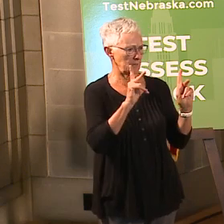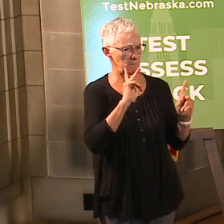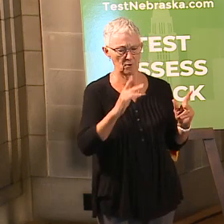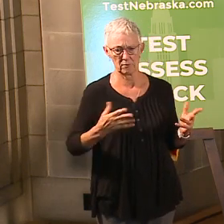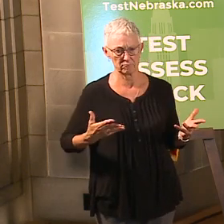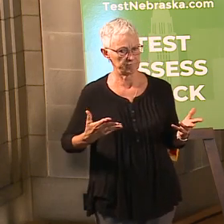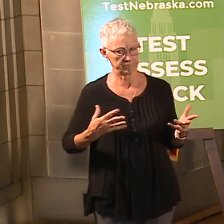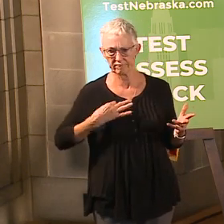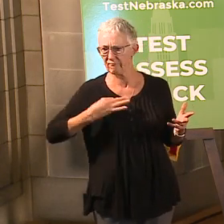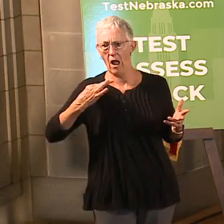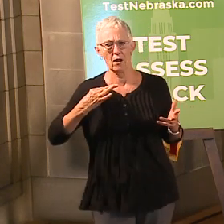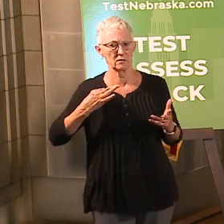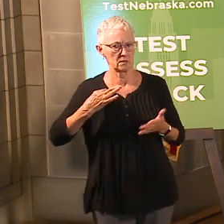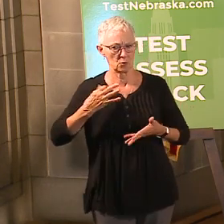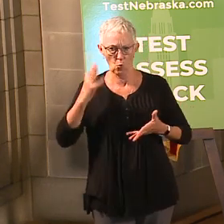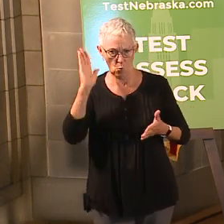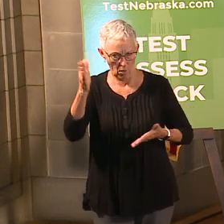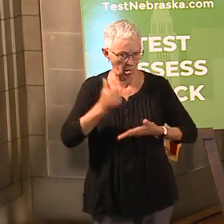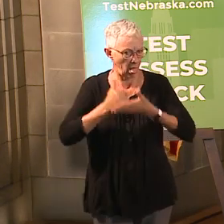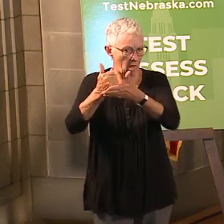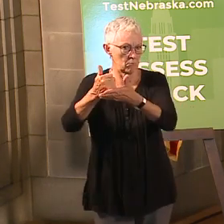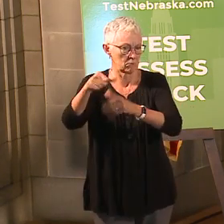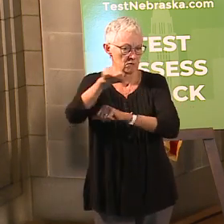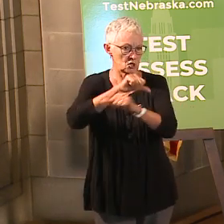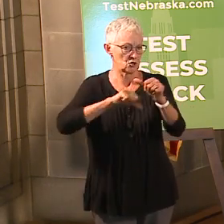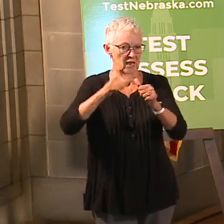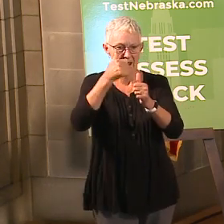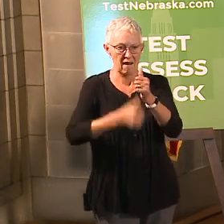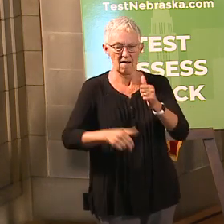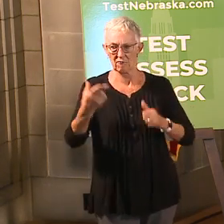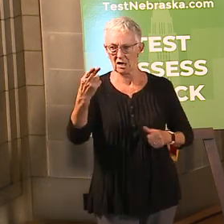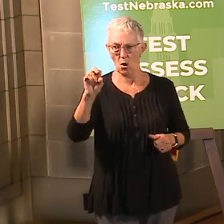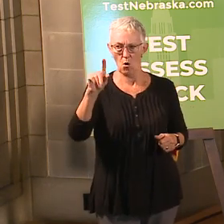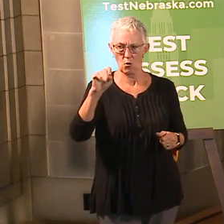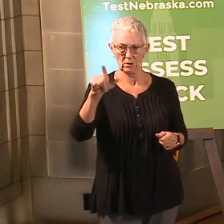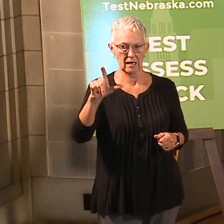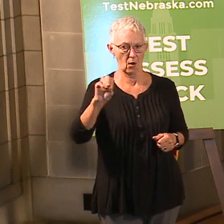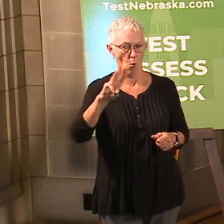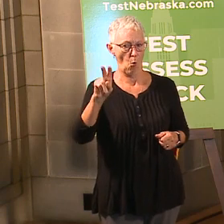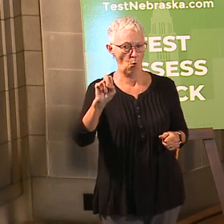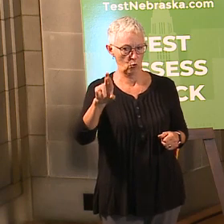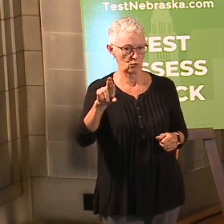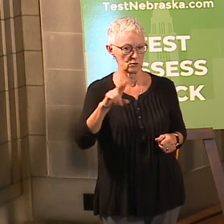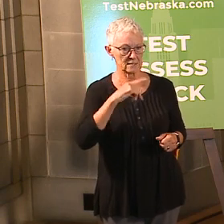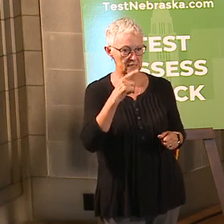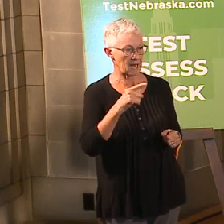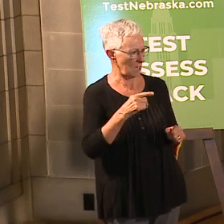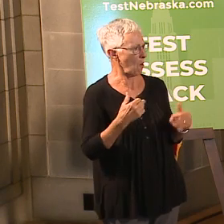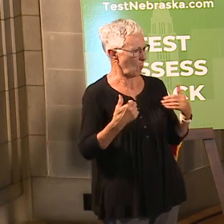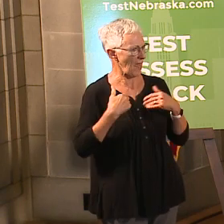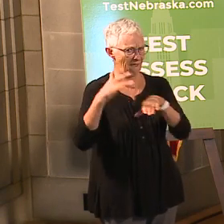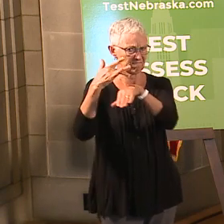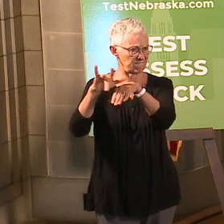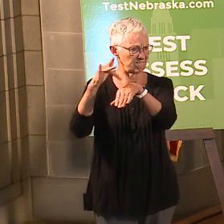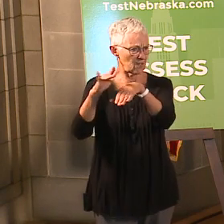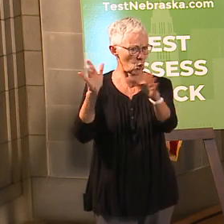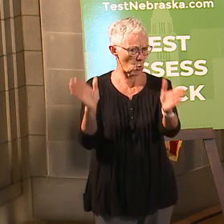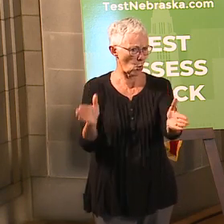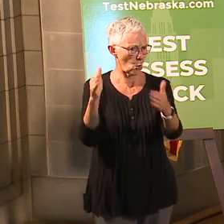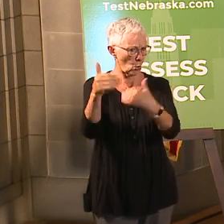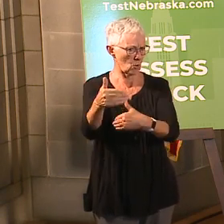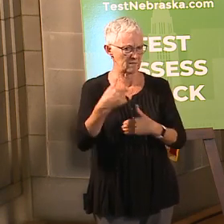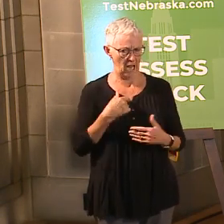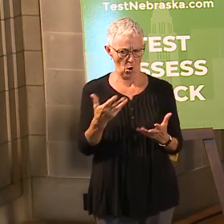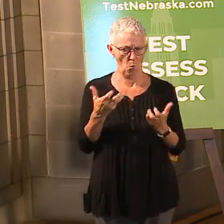Every hotel owner has come forward and said, I have rooms and I will give it to you at an amazing rate because I want these people to be